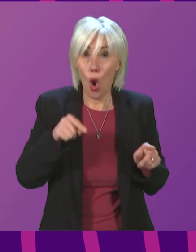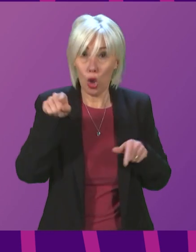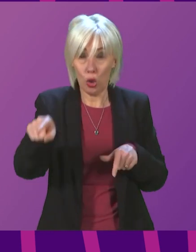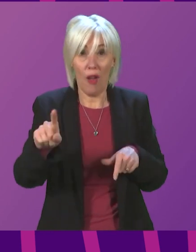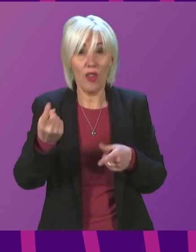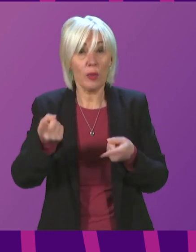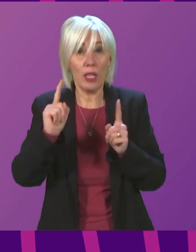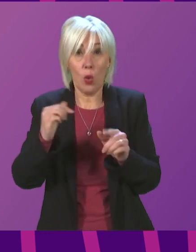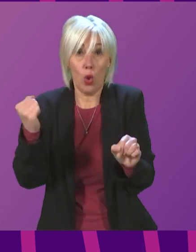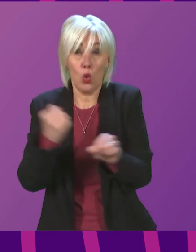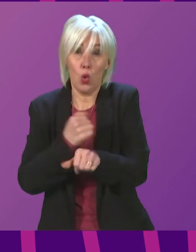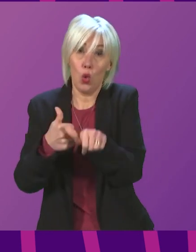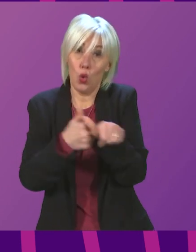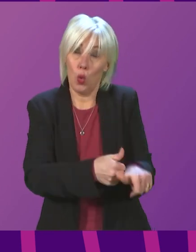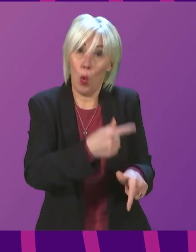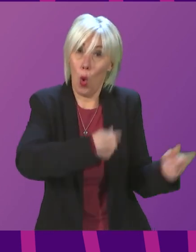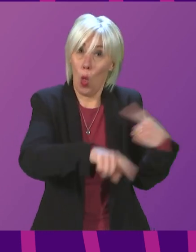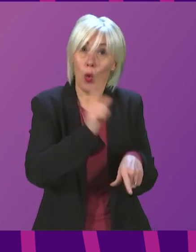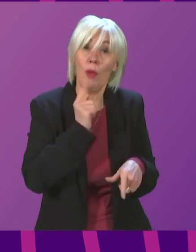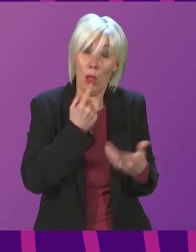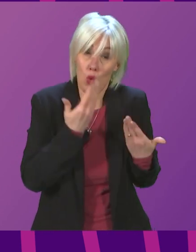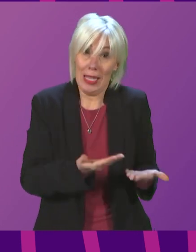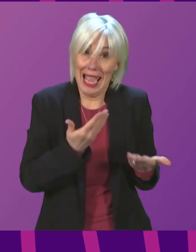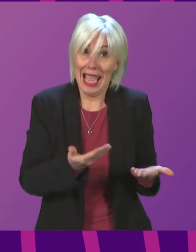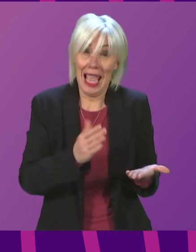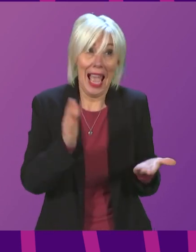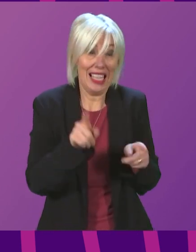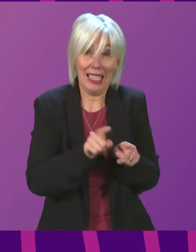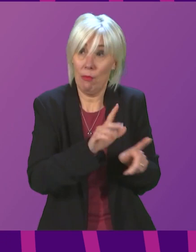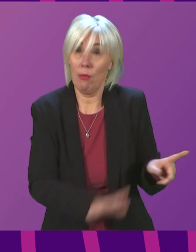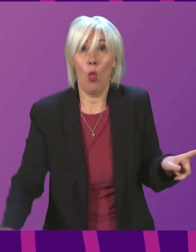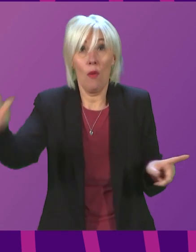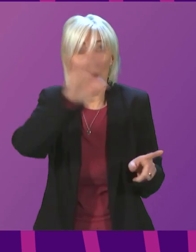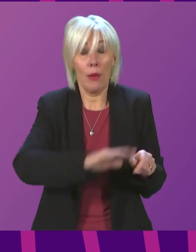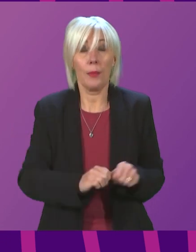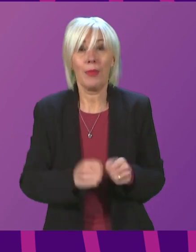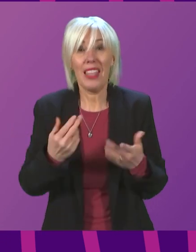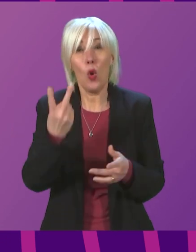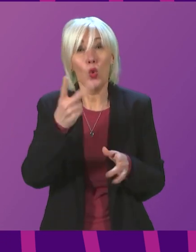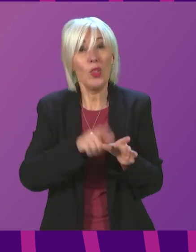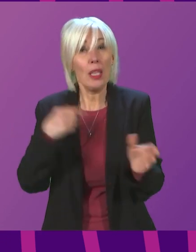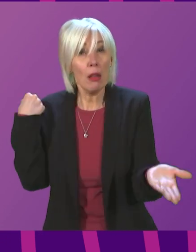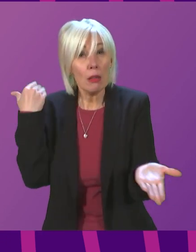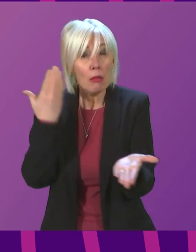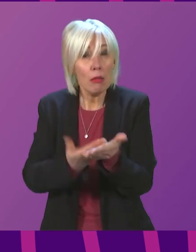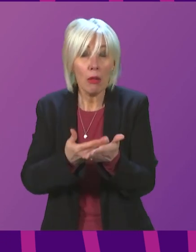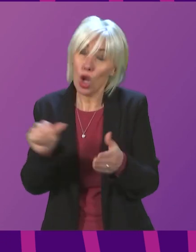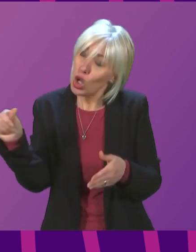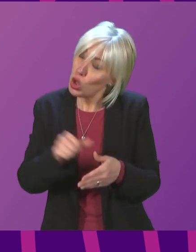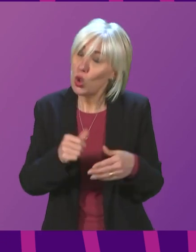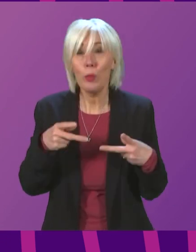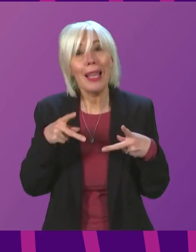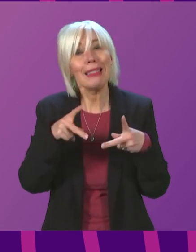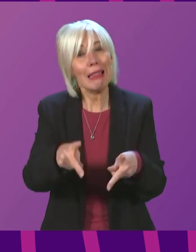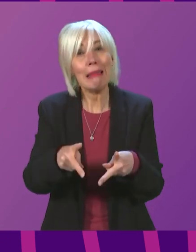workers and all light them across the whole of Scotland? Two years into this pandemic, we should have already have a system which